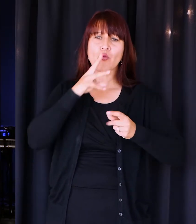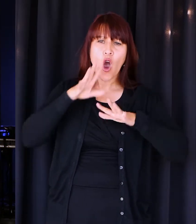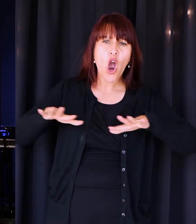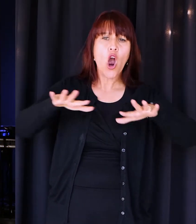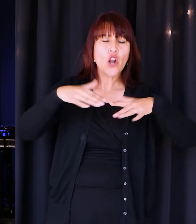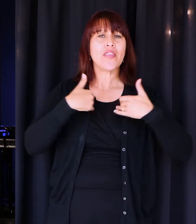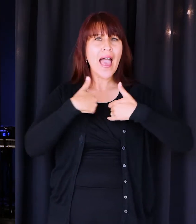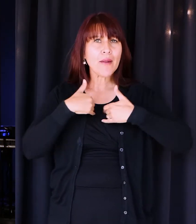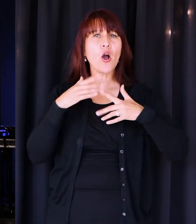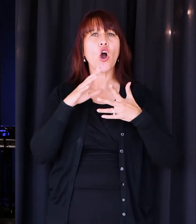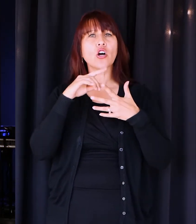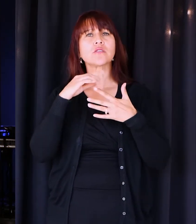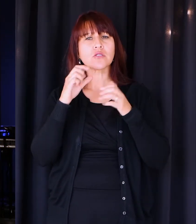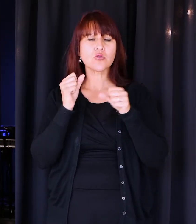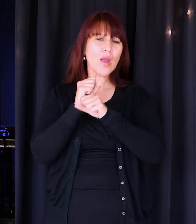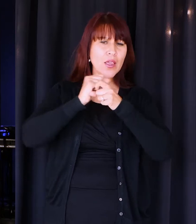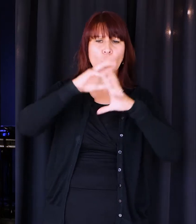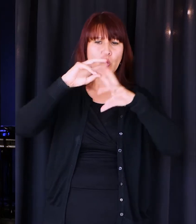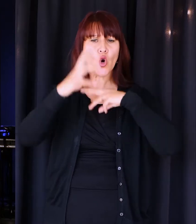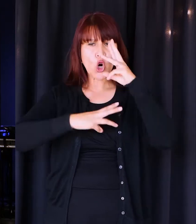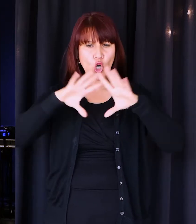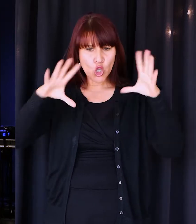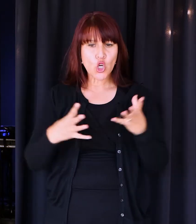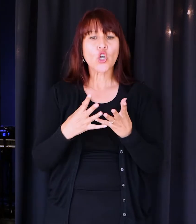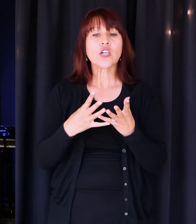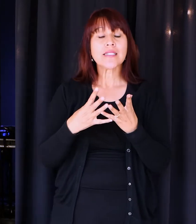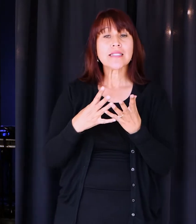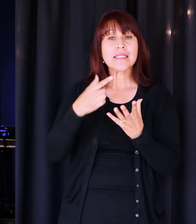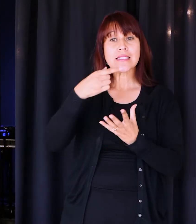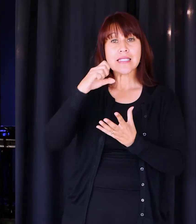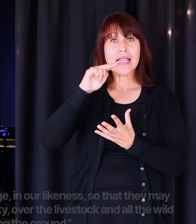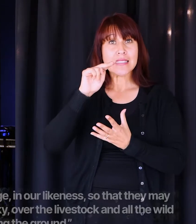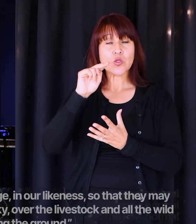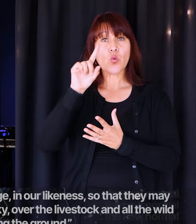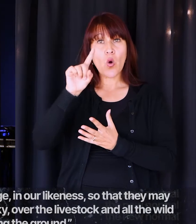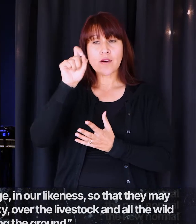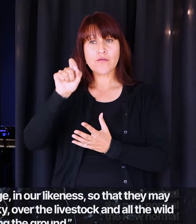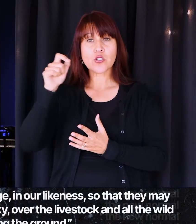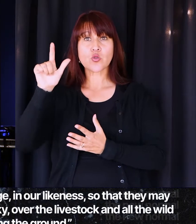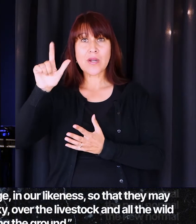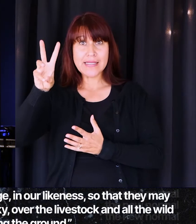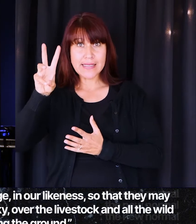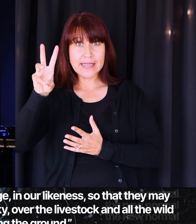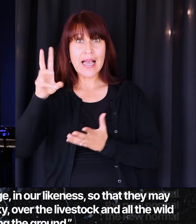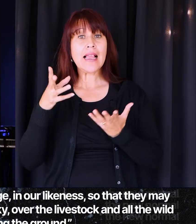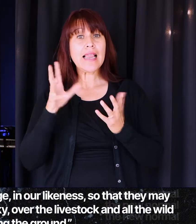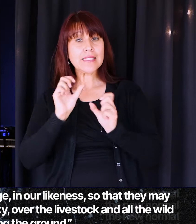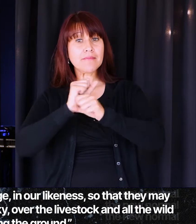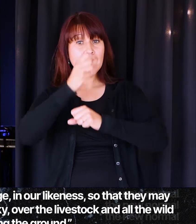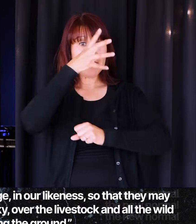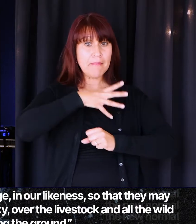animals. He's creating the world. And in Genesis 1, 26, God says, let us make mankind